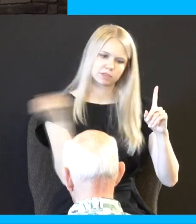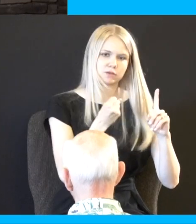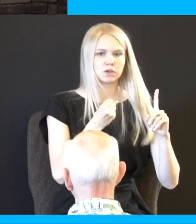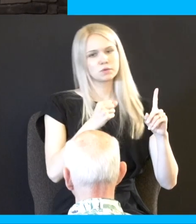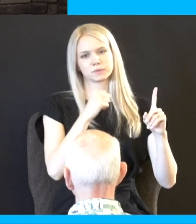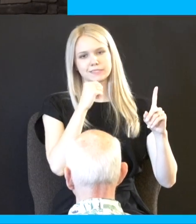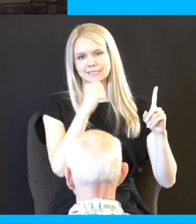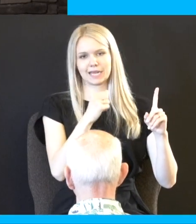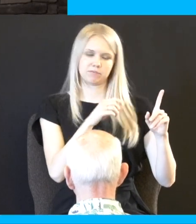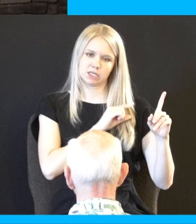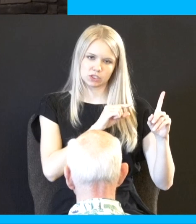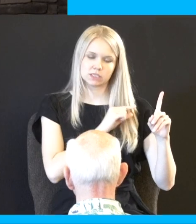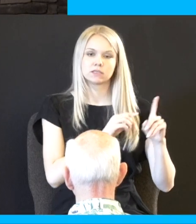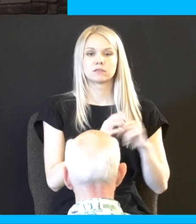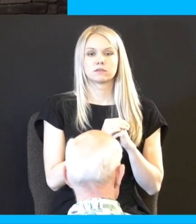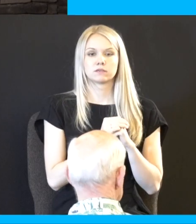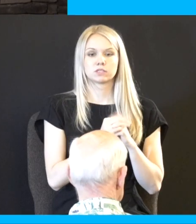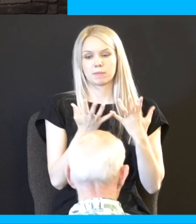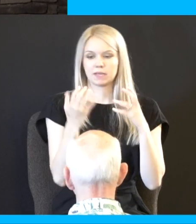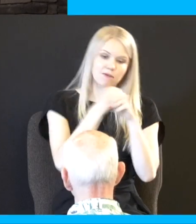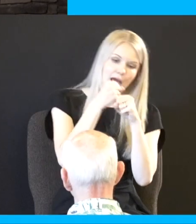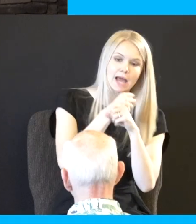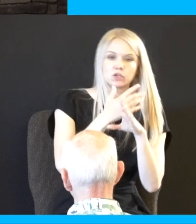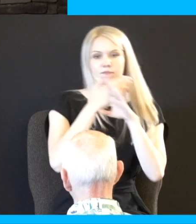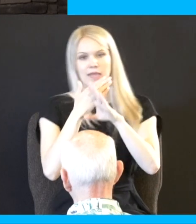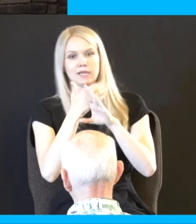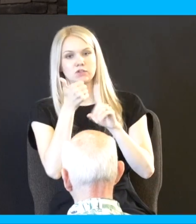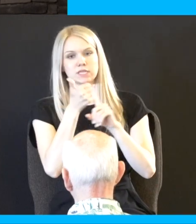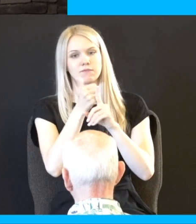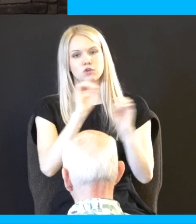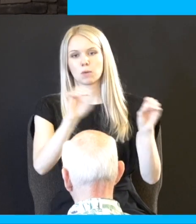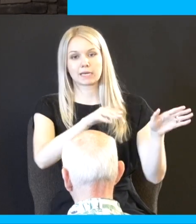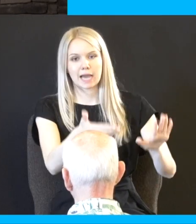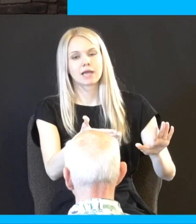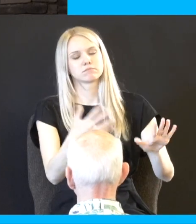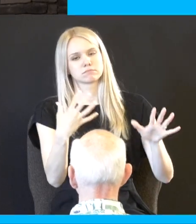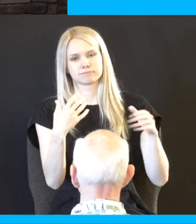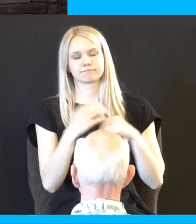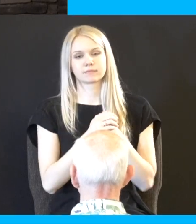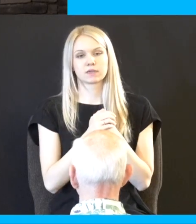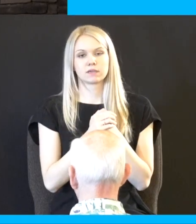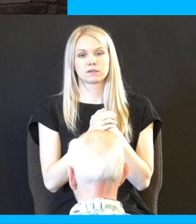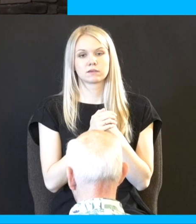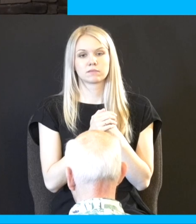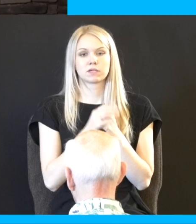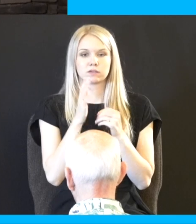other words a fight broke out you defend yourself wherever the case may be nobody died only here's your repercussions he shall pay for the loss of his time